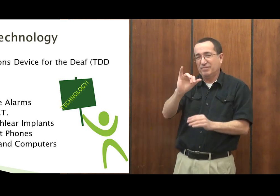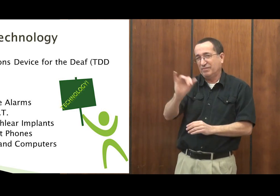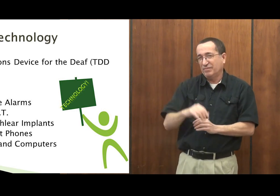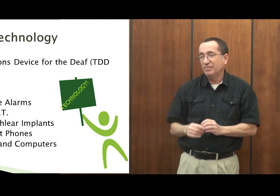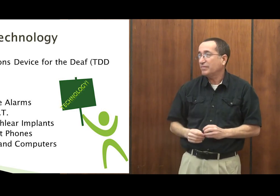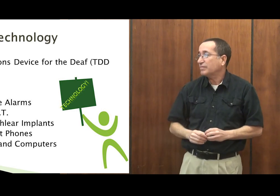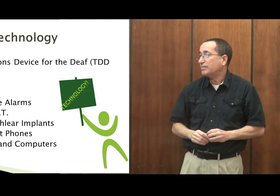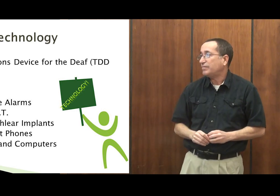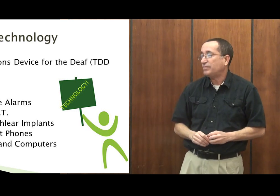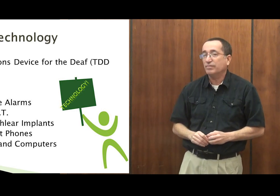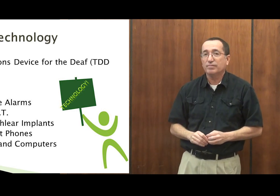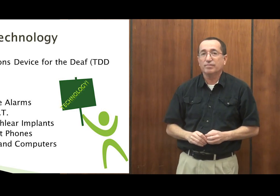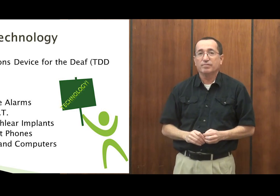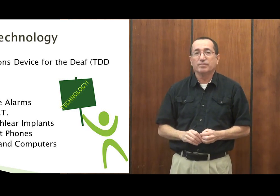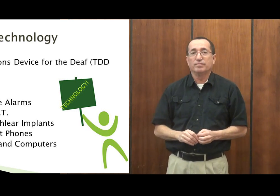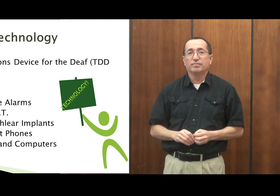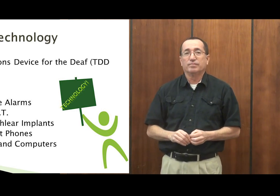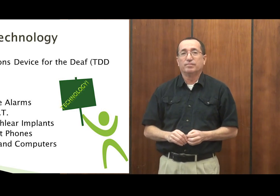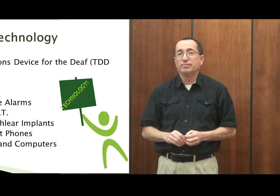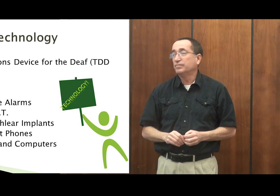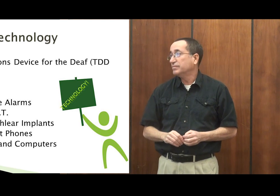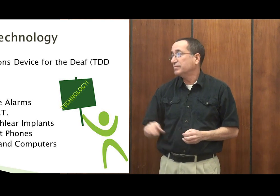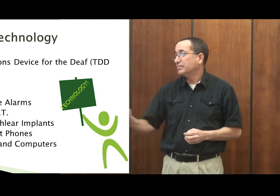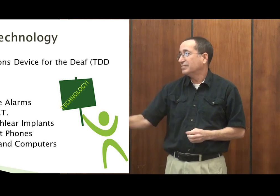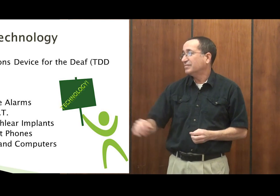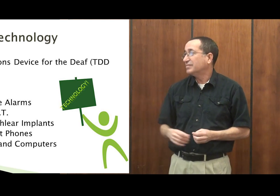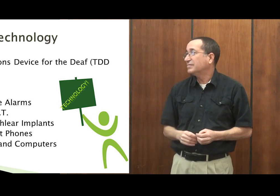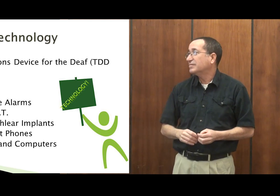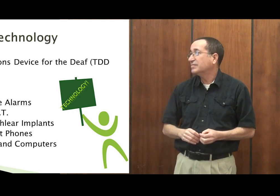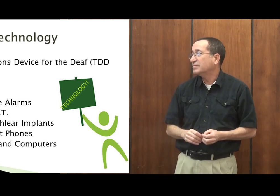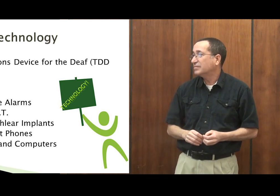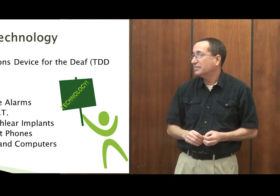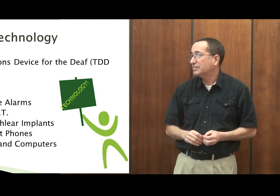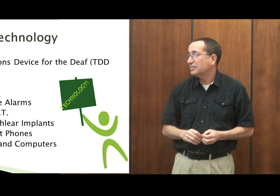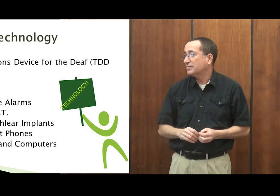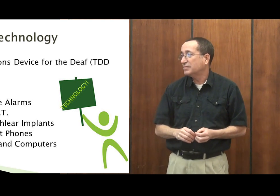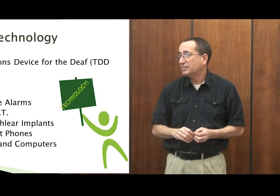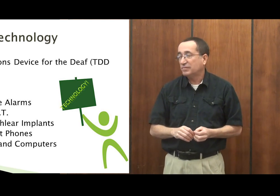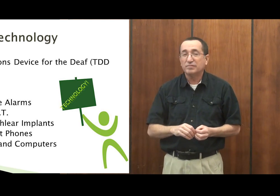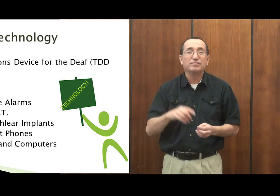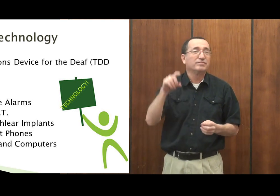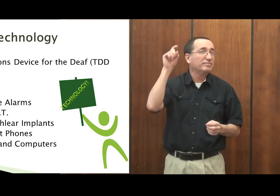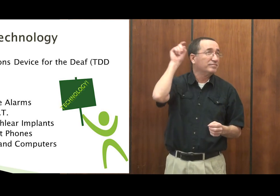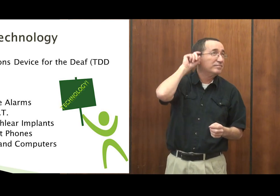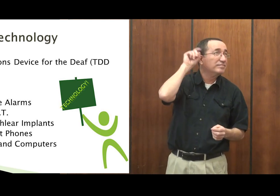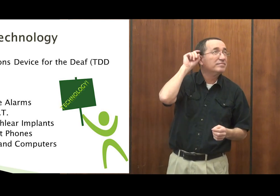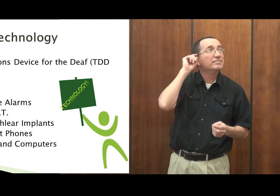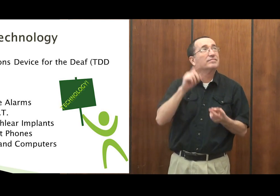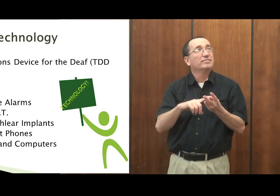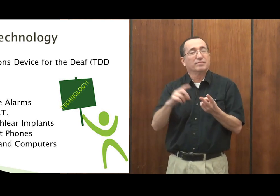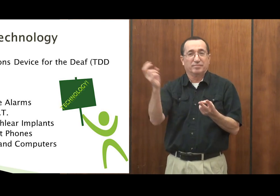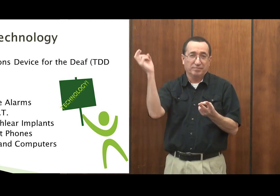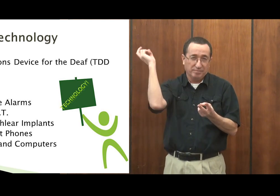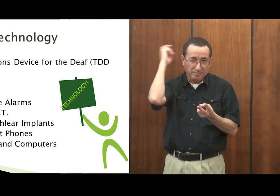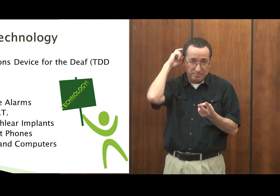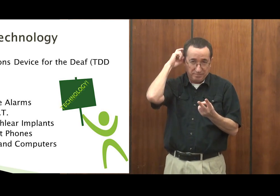what was said. And everyone can refer back to that also. So, CART works very well in the courtroom for many things. You can use hearing aids.